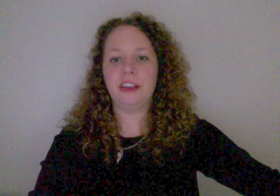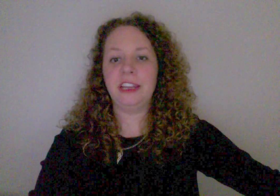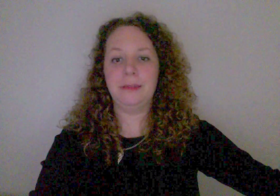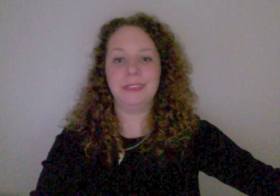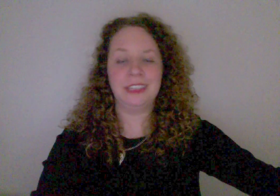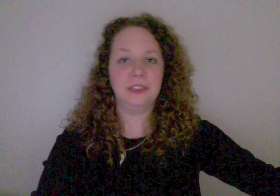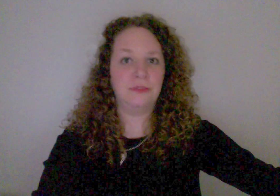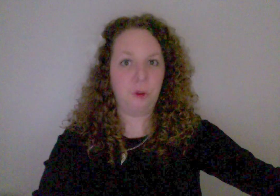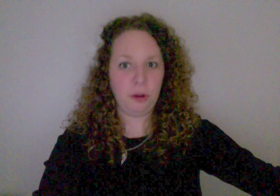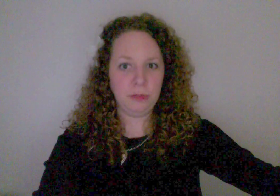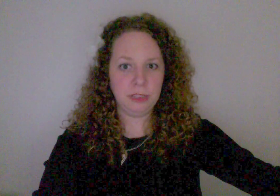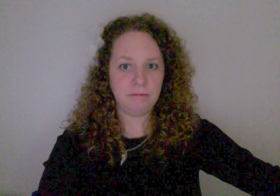name signs formed?